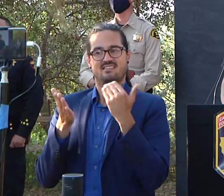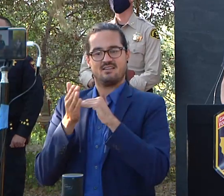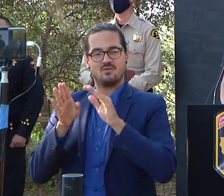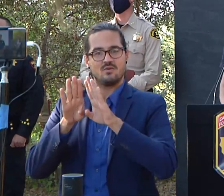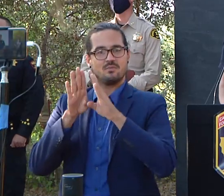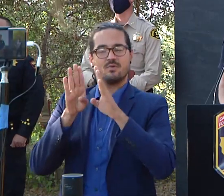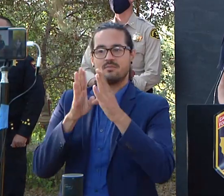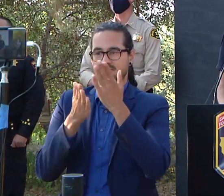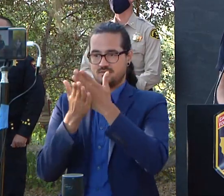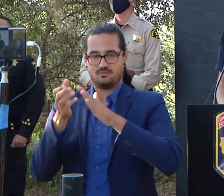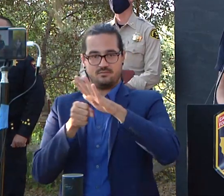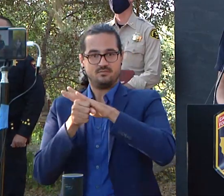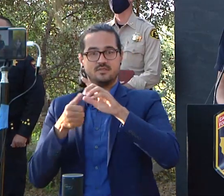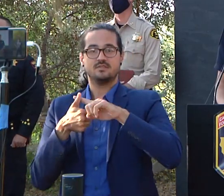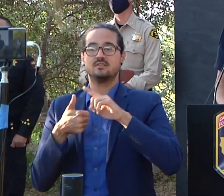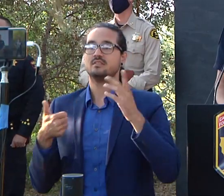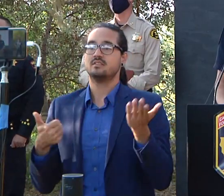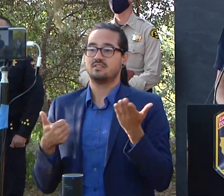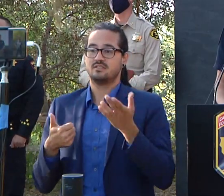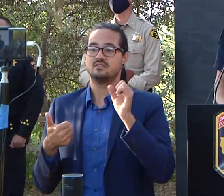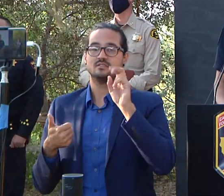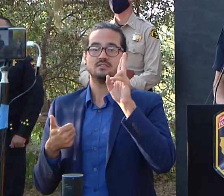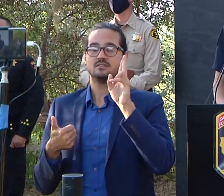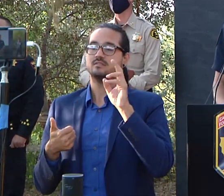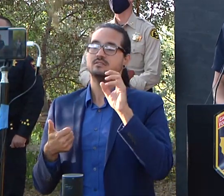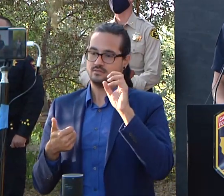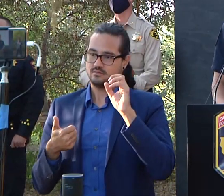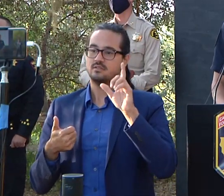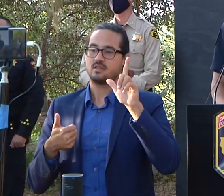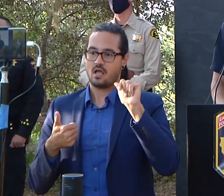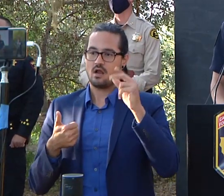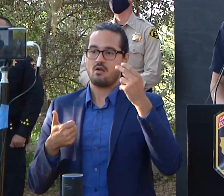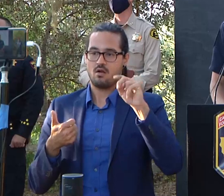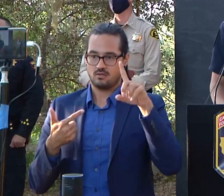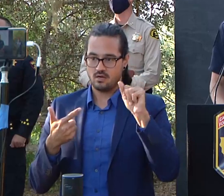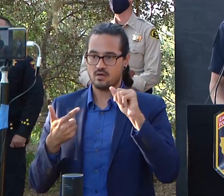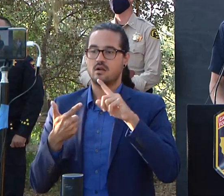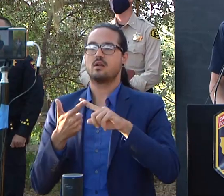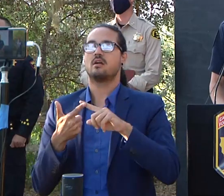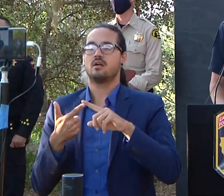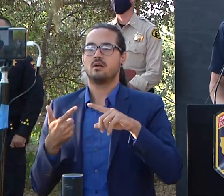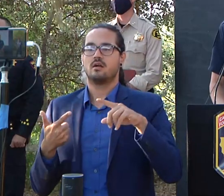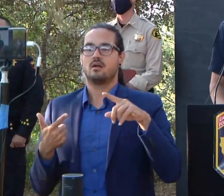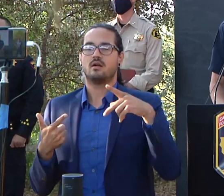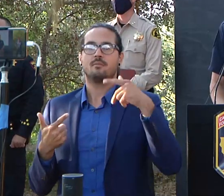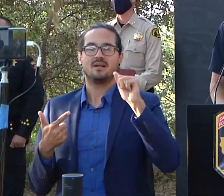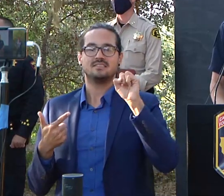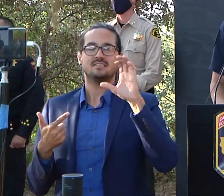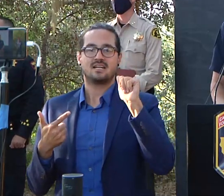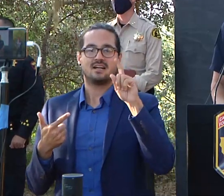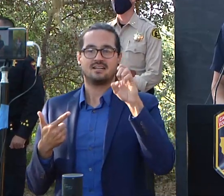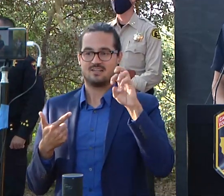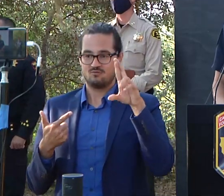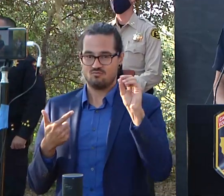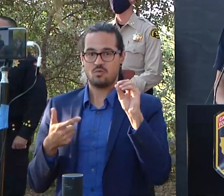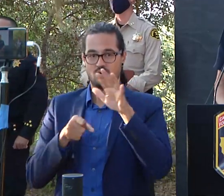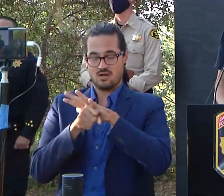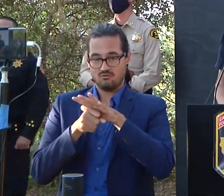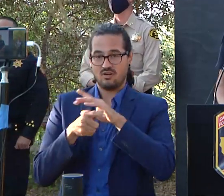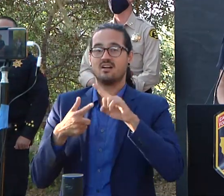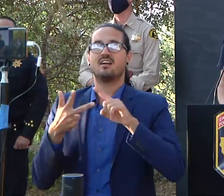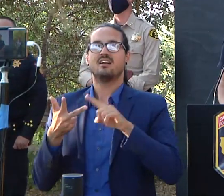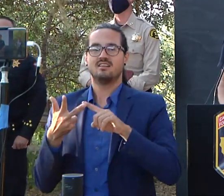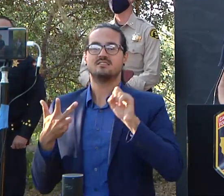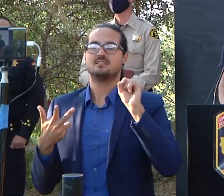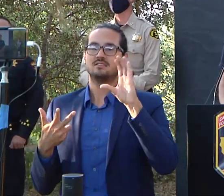pescadero area in san mateo county uh the only last notable piece for all this is we did see another structure that was destroyed today not